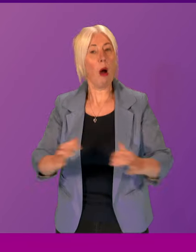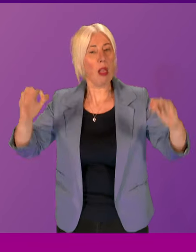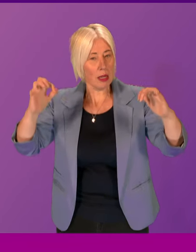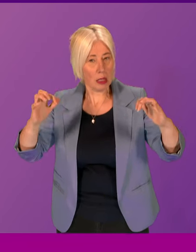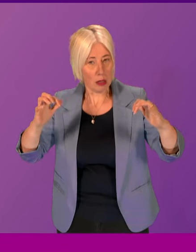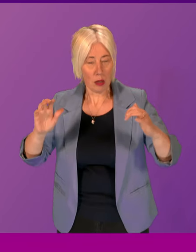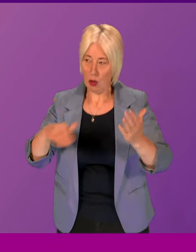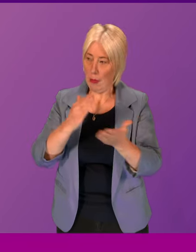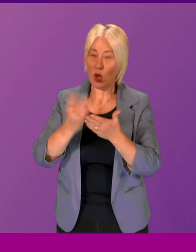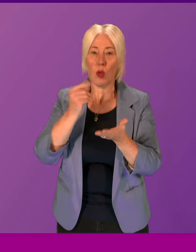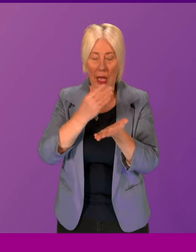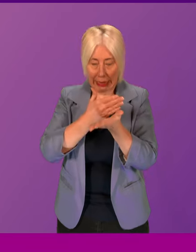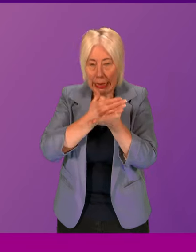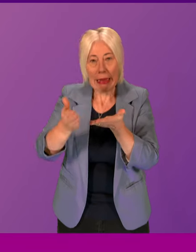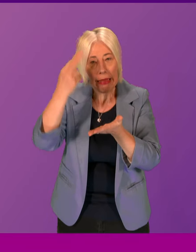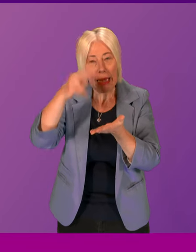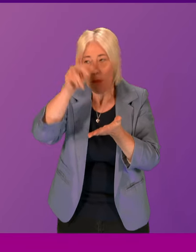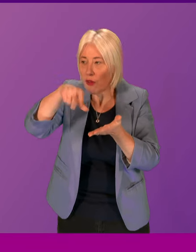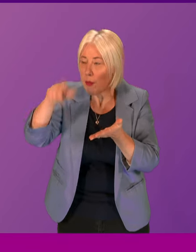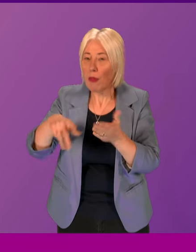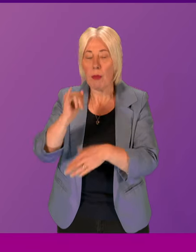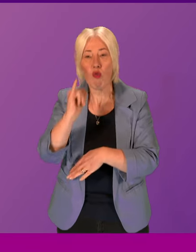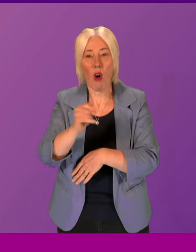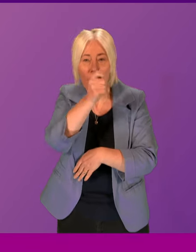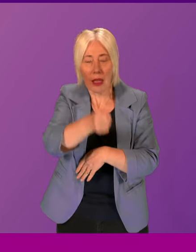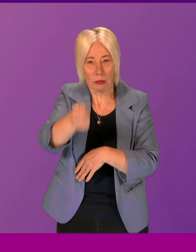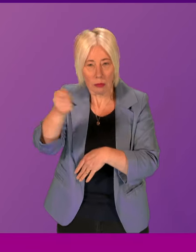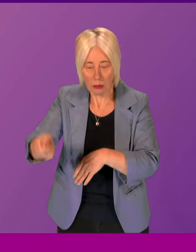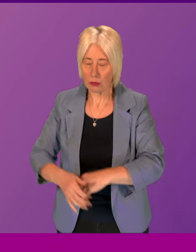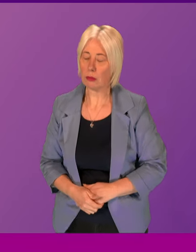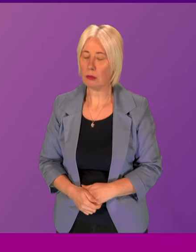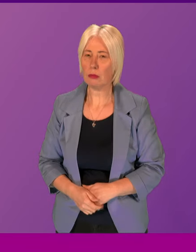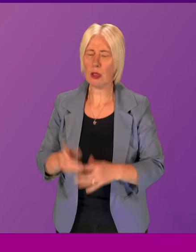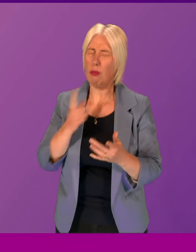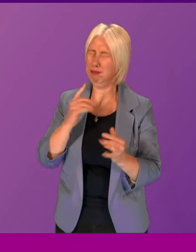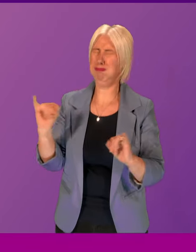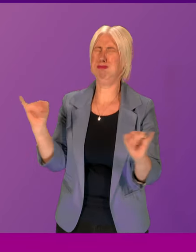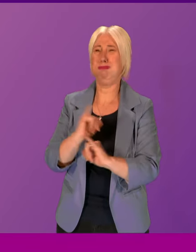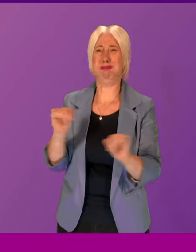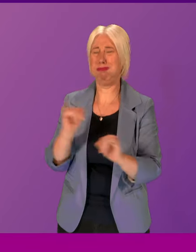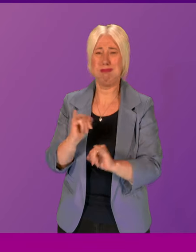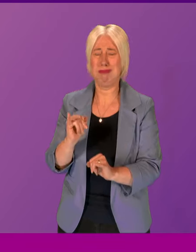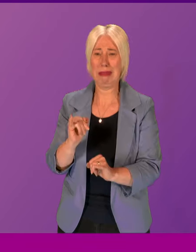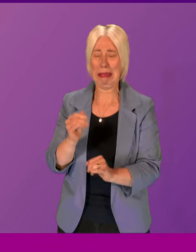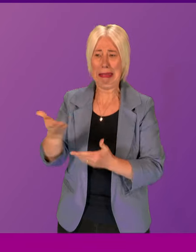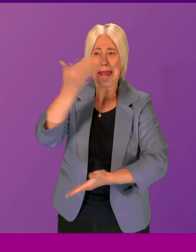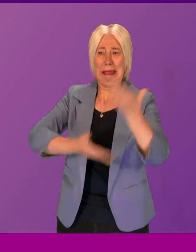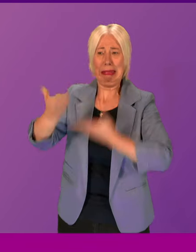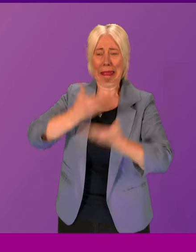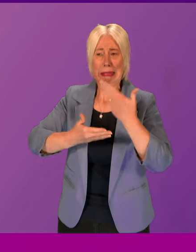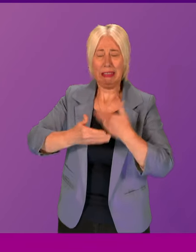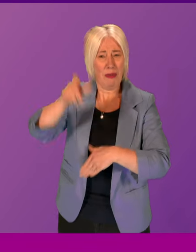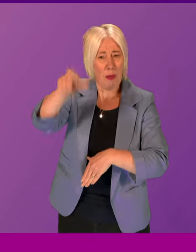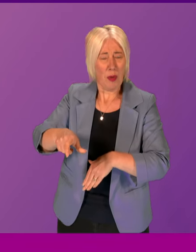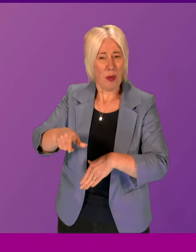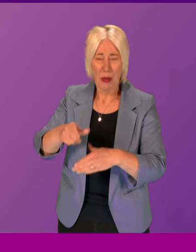in order to exonerate those who are wrongfully convicted. Let's say once again, that harrowing testimony that Douglas Ross has given in